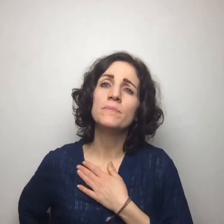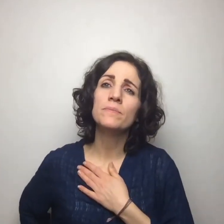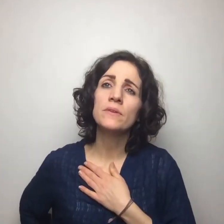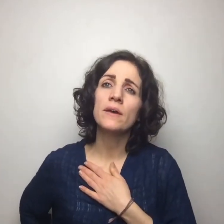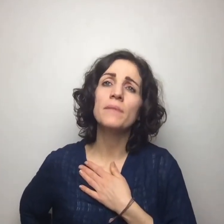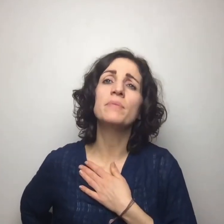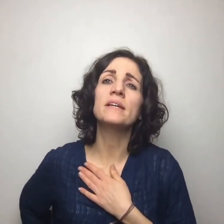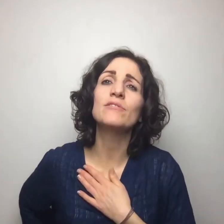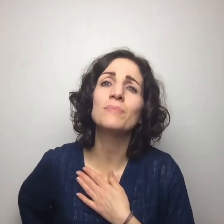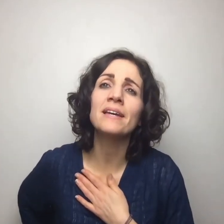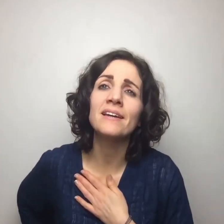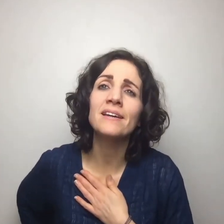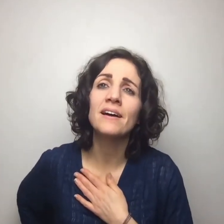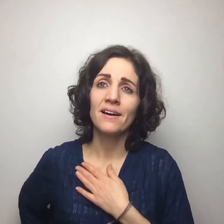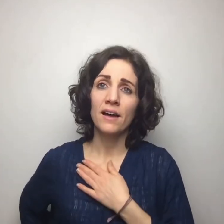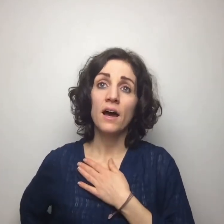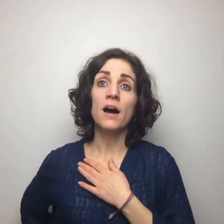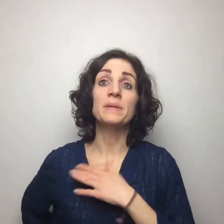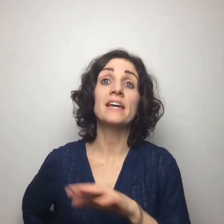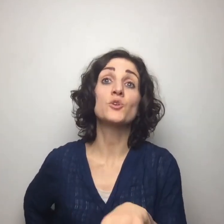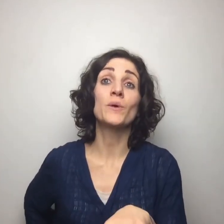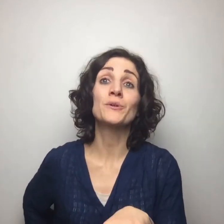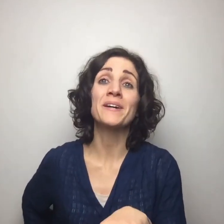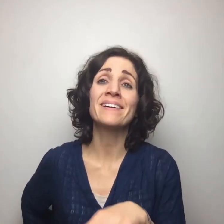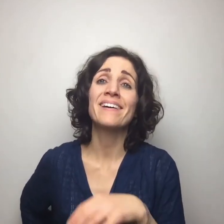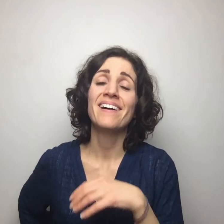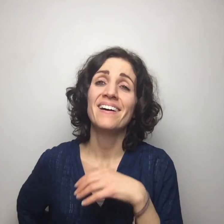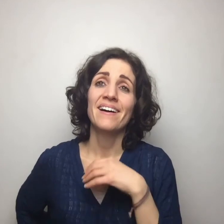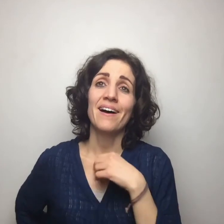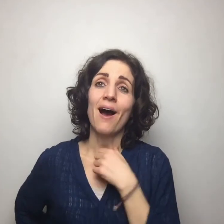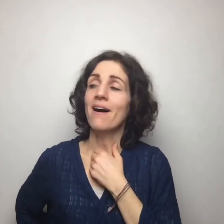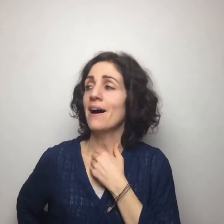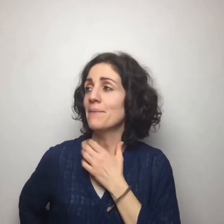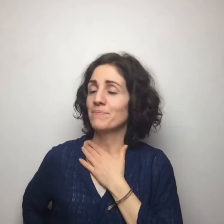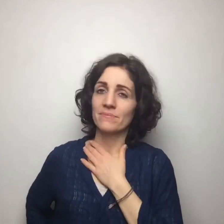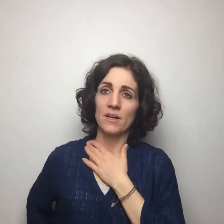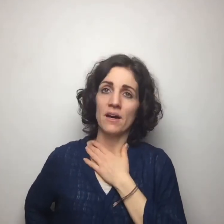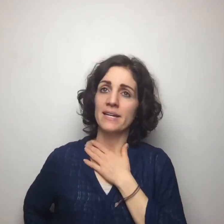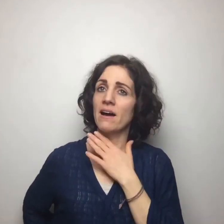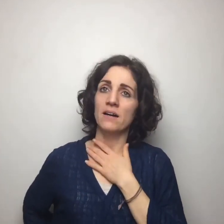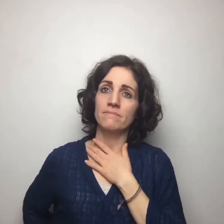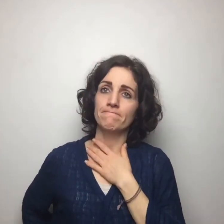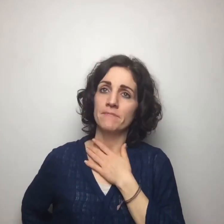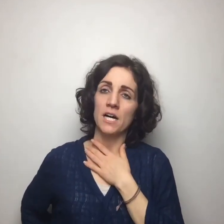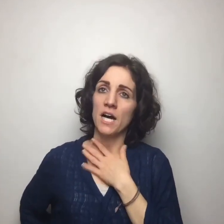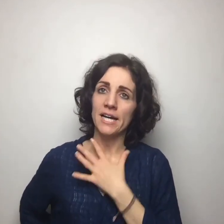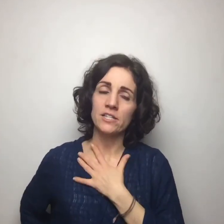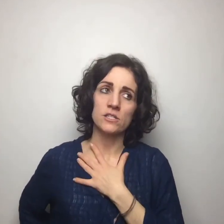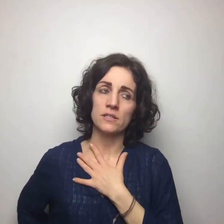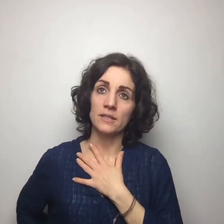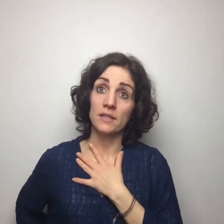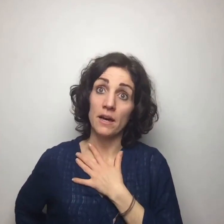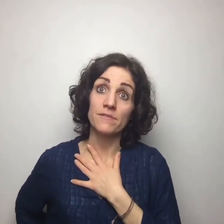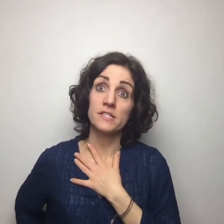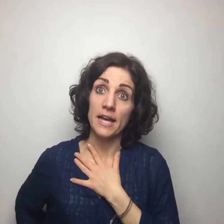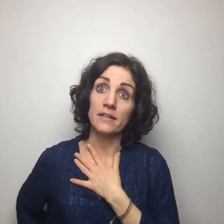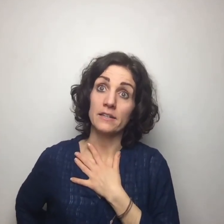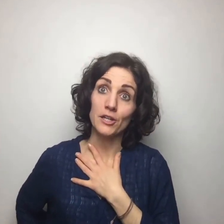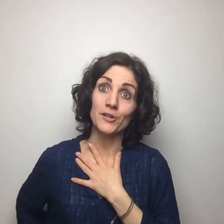Believe me, in case you're wondering, I just love standing here